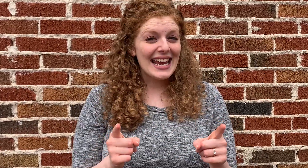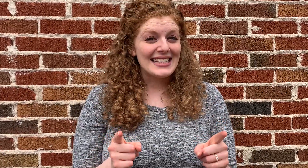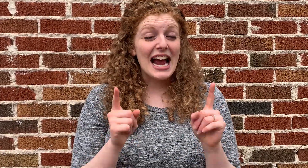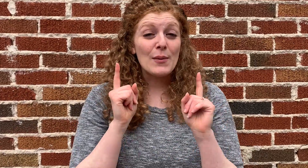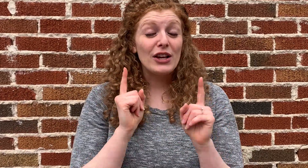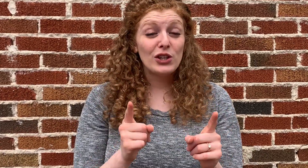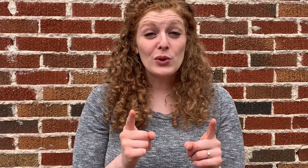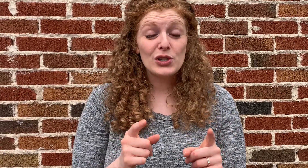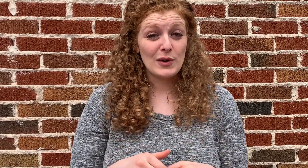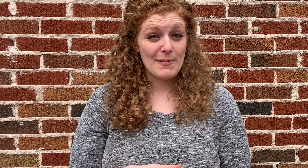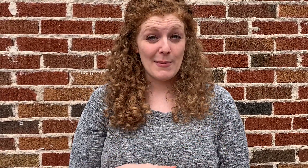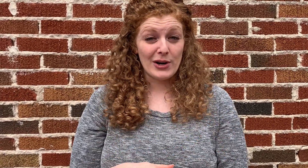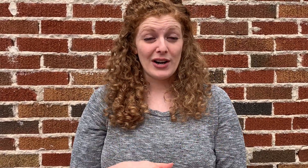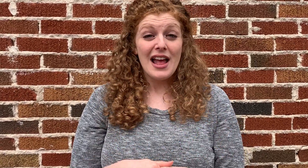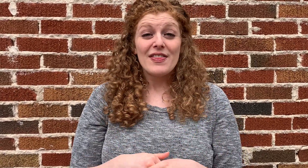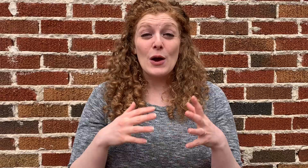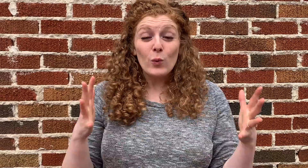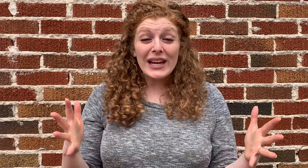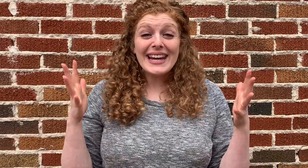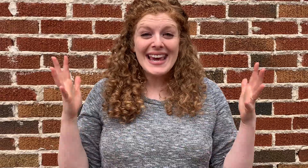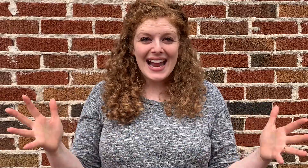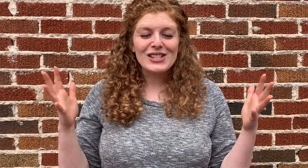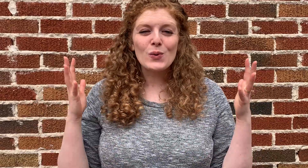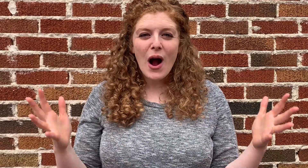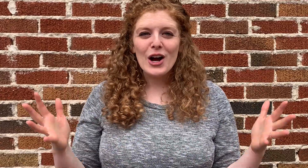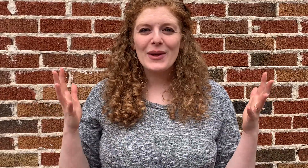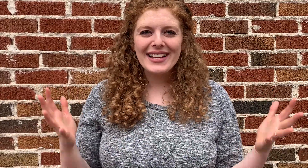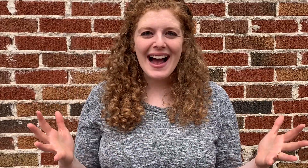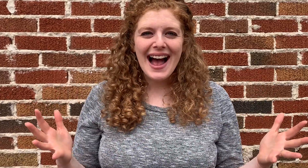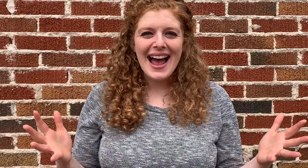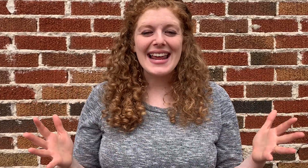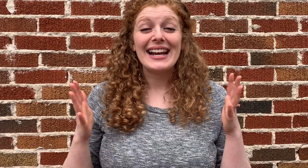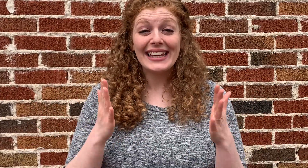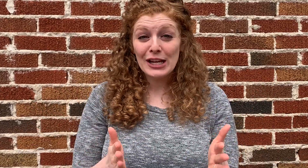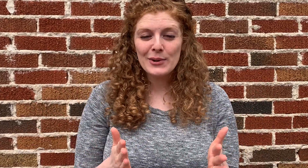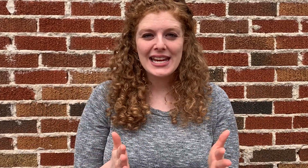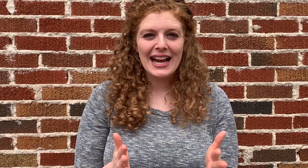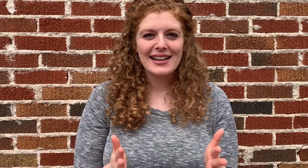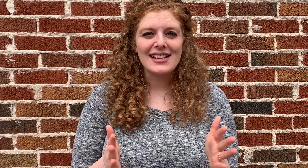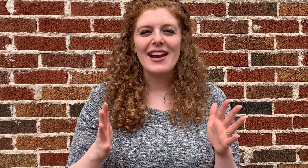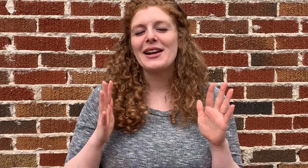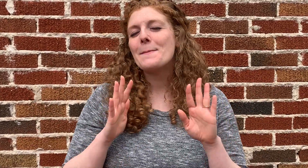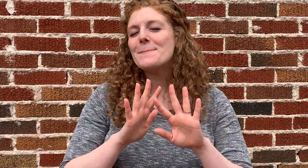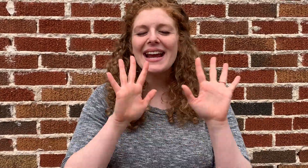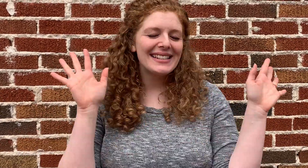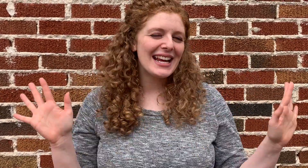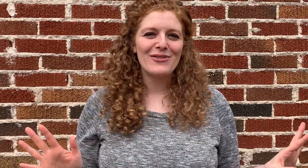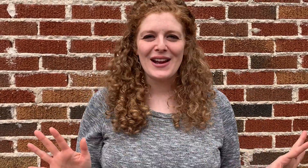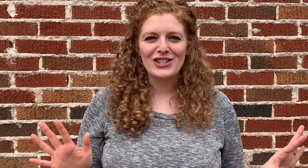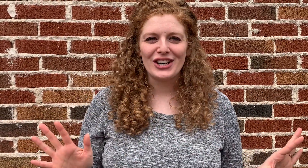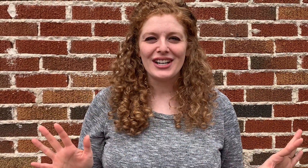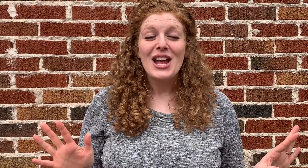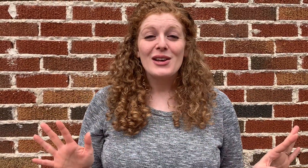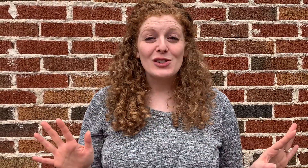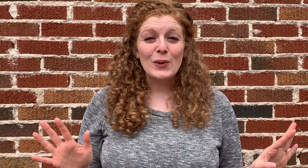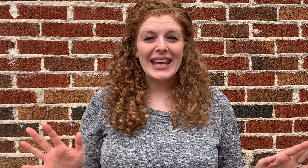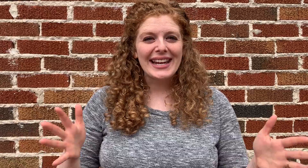kids, I want you to remember that we get to walk with God, and He will take us on an amazing adventure so we can